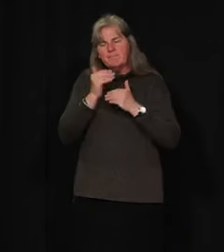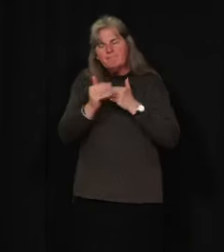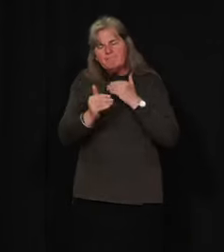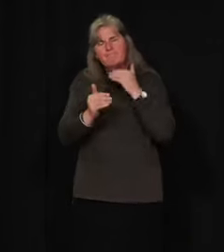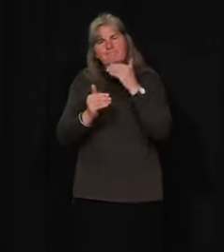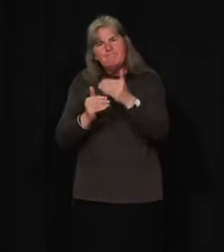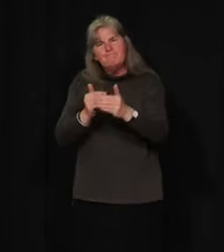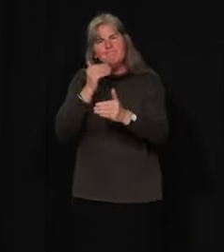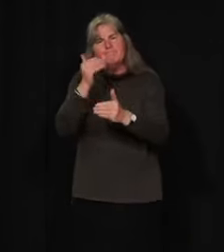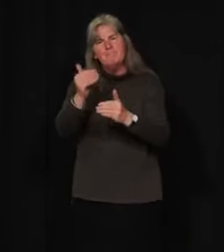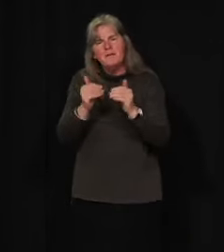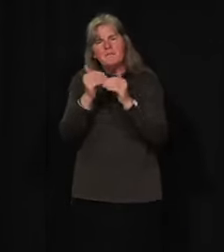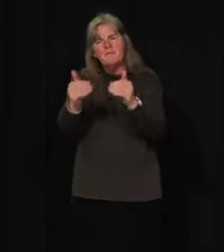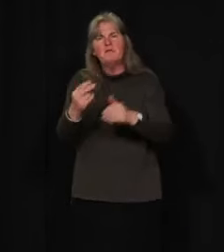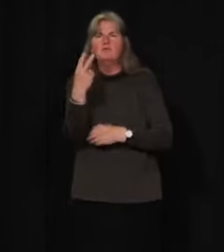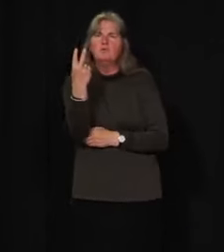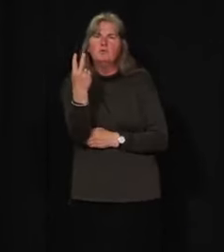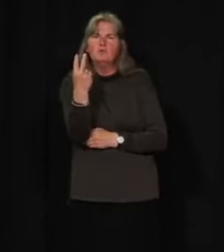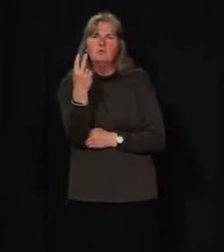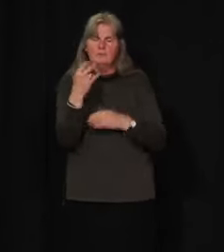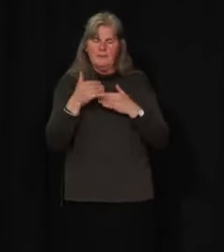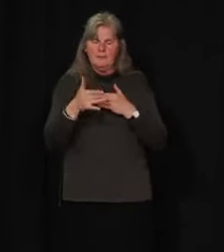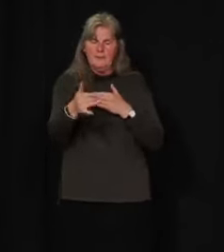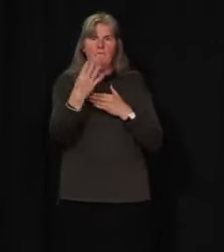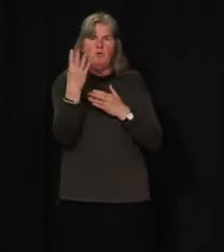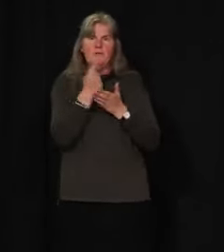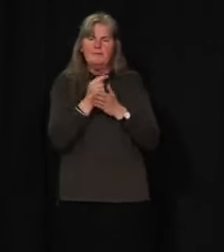prepare for phase two over the next four weeks.